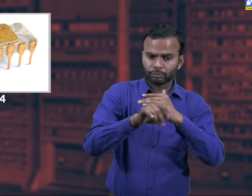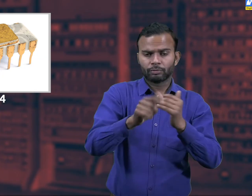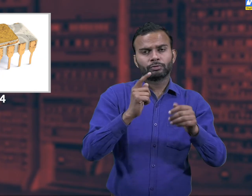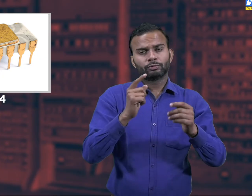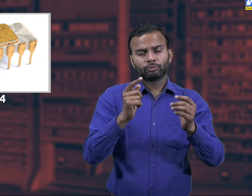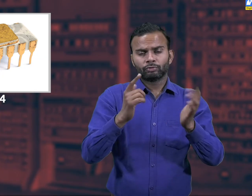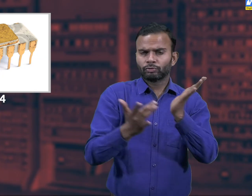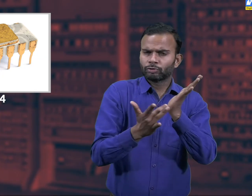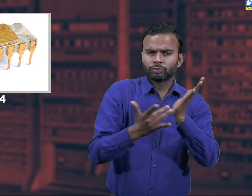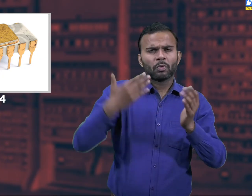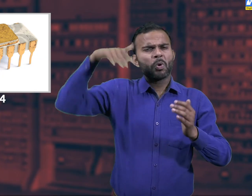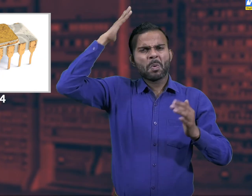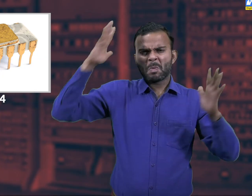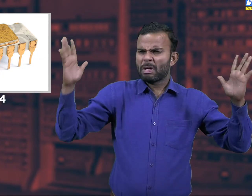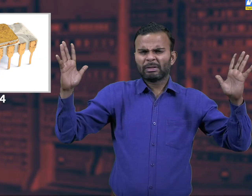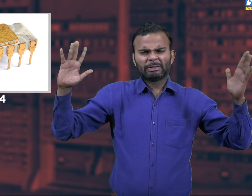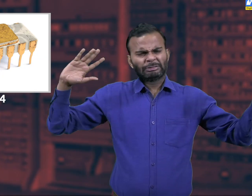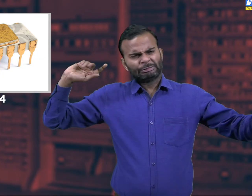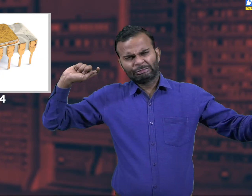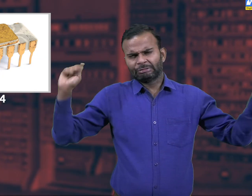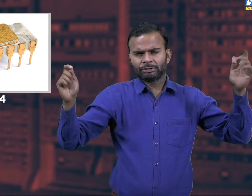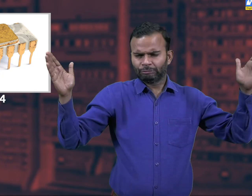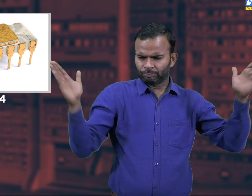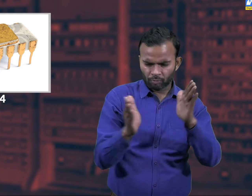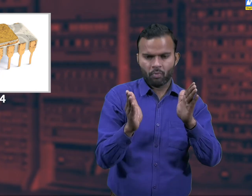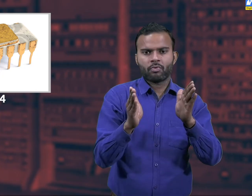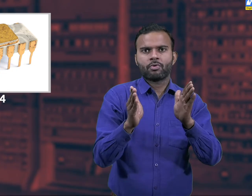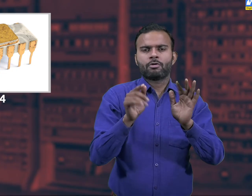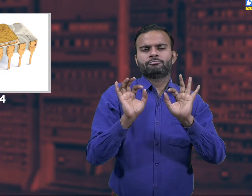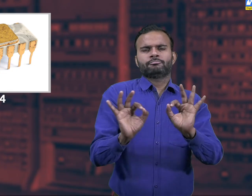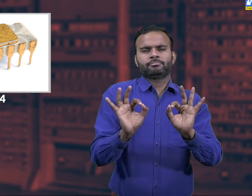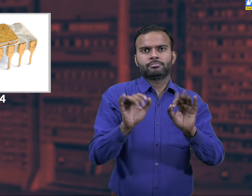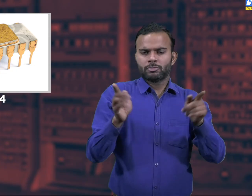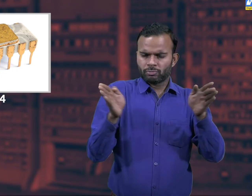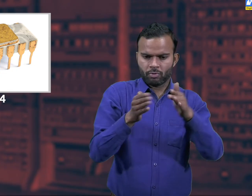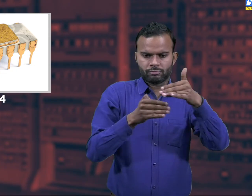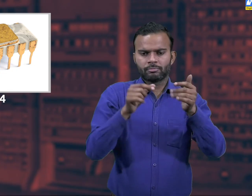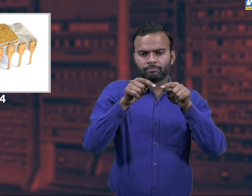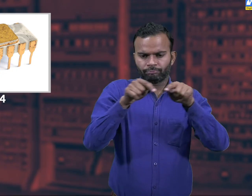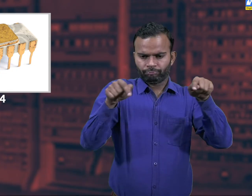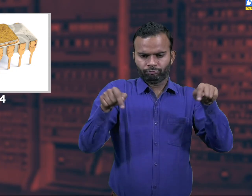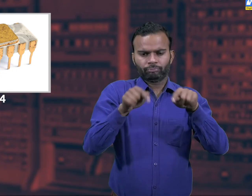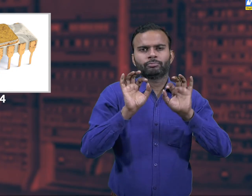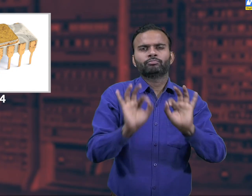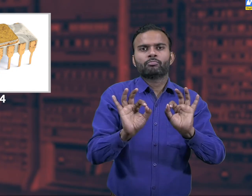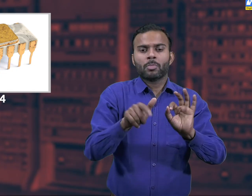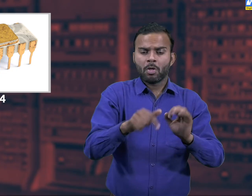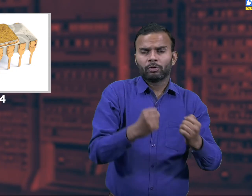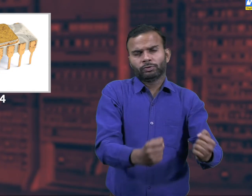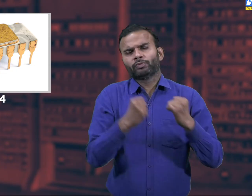This processor, Intel 4004 is central processing unit and